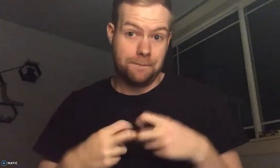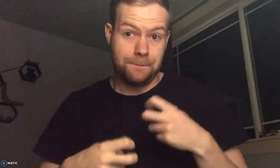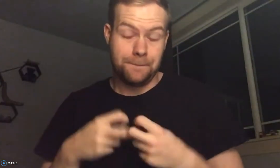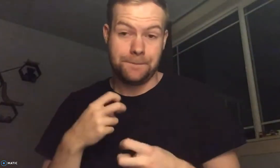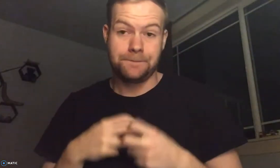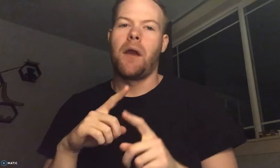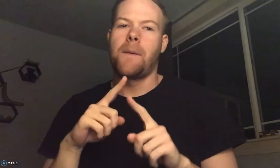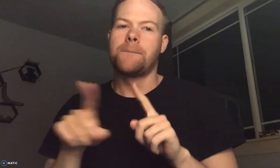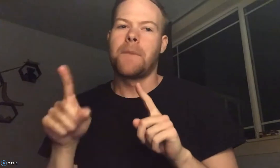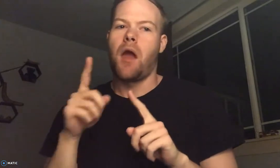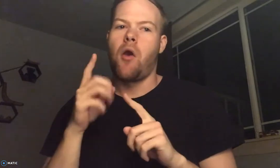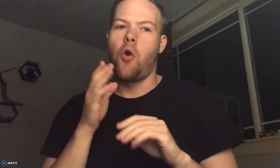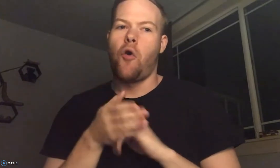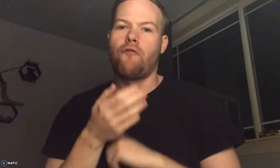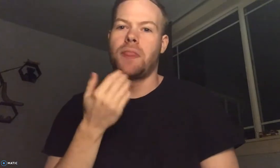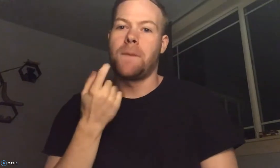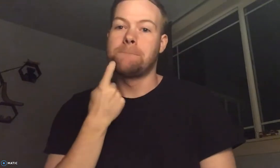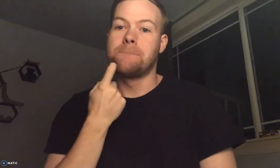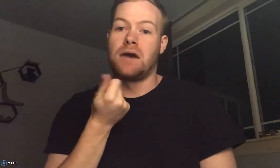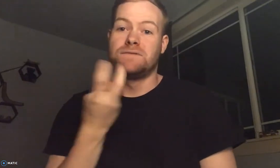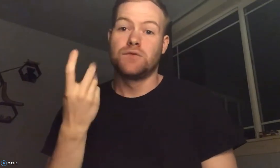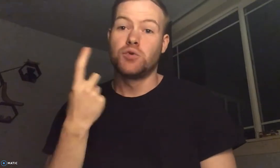This is always a problem.